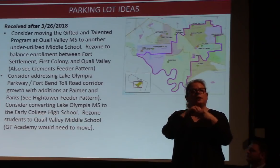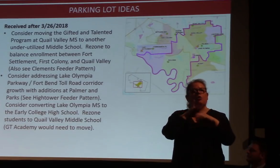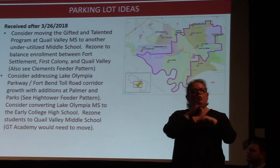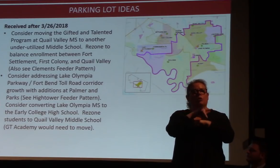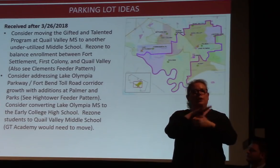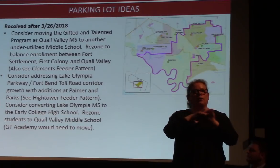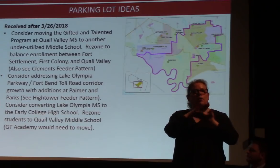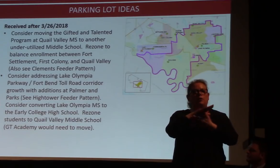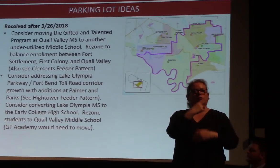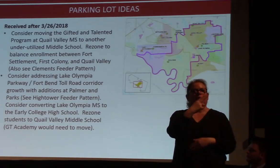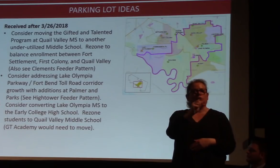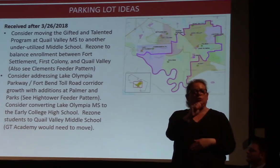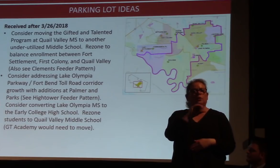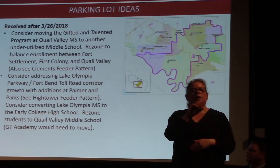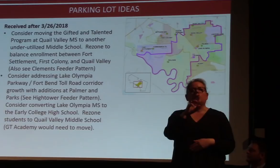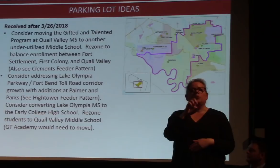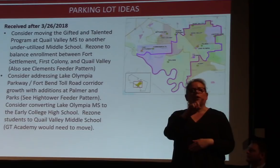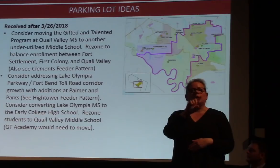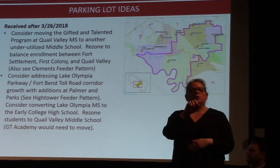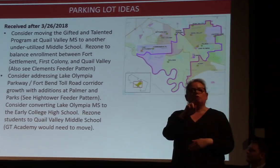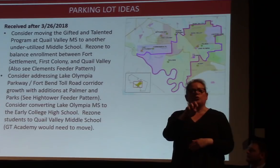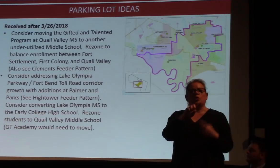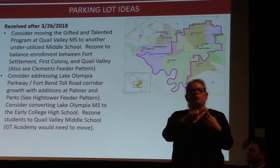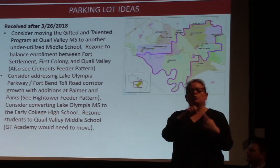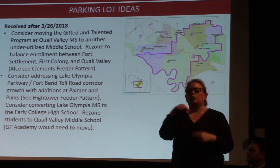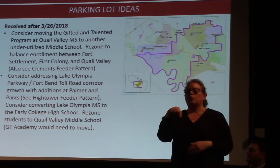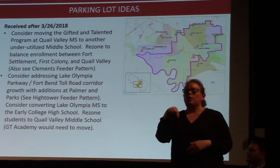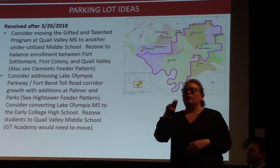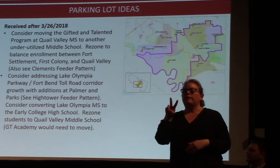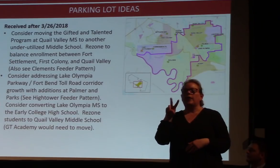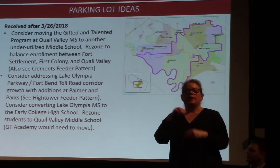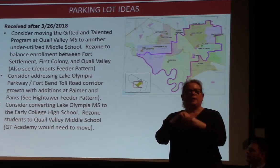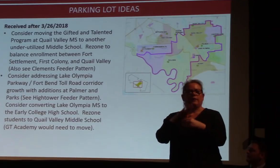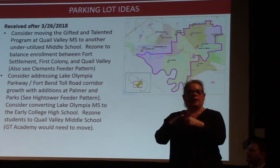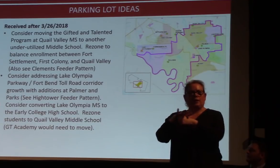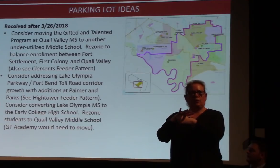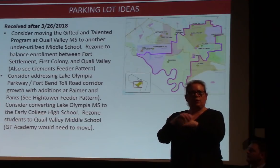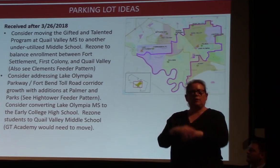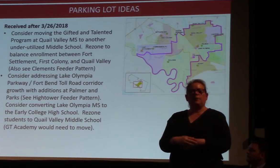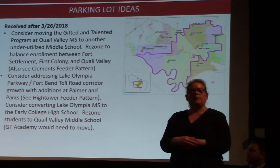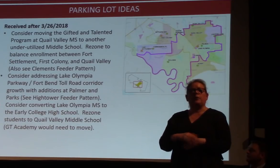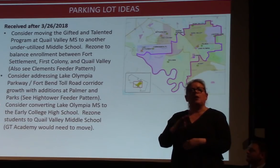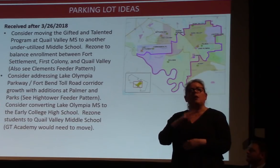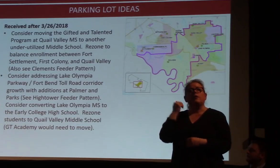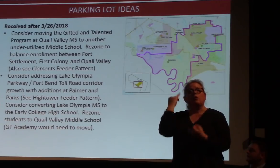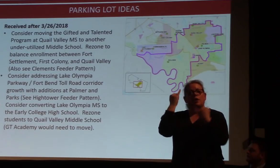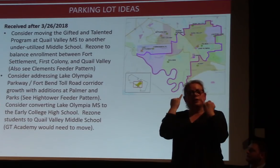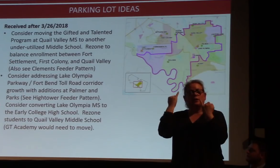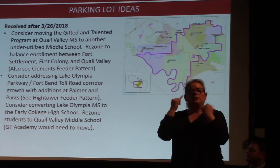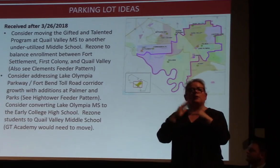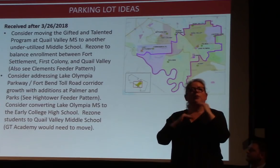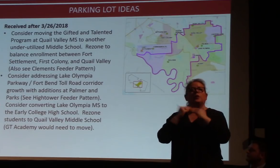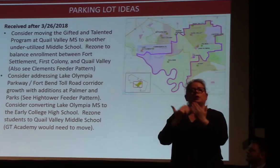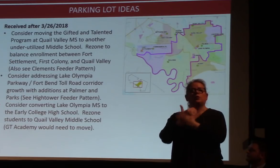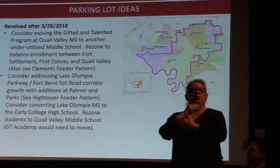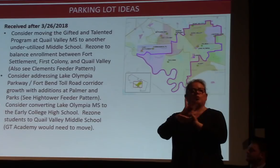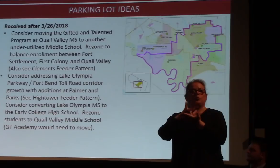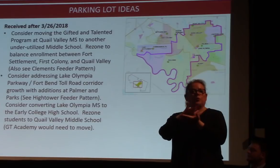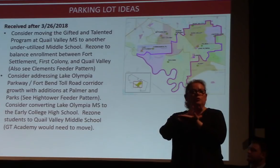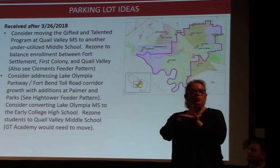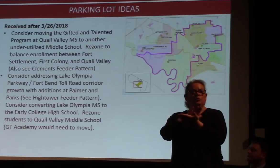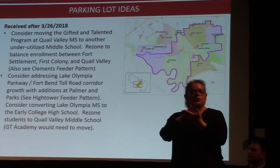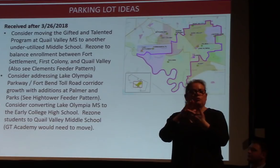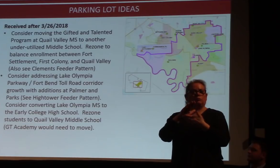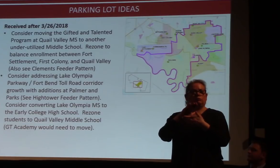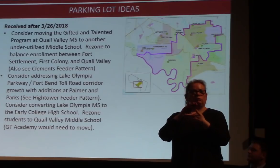Valley in the area. There's some other ideas that talk about actually building a new middle school facility for the Hightower